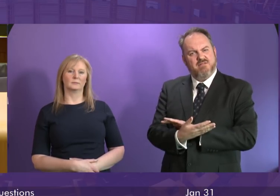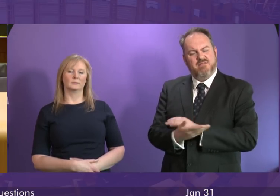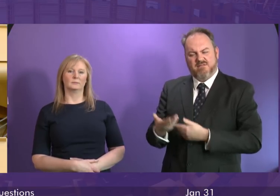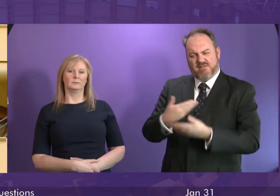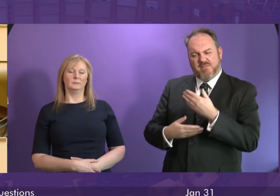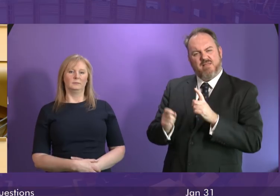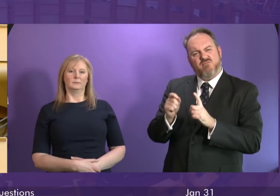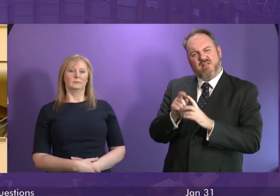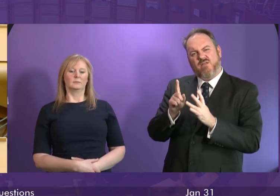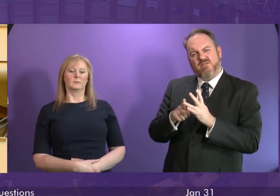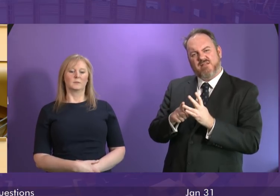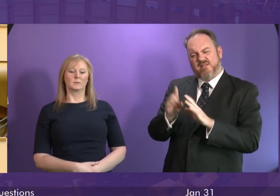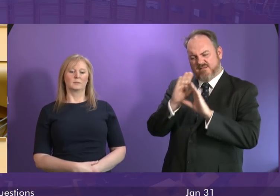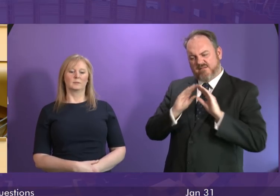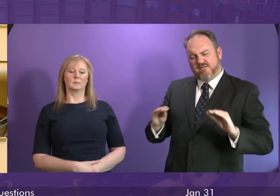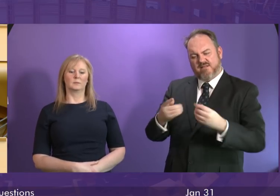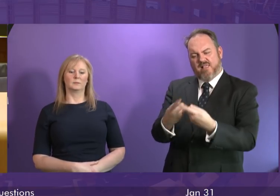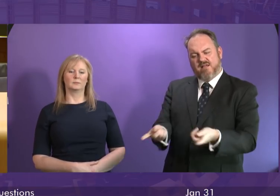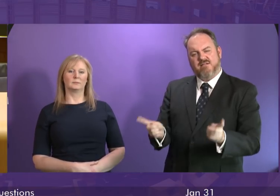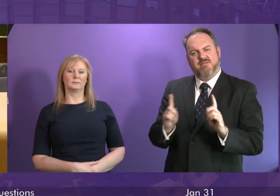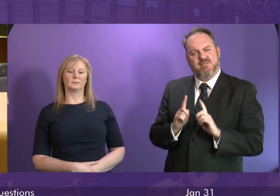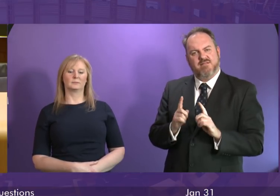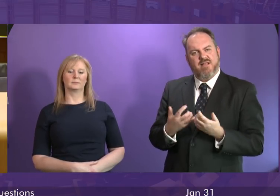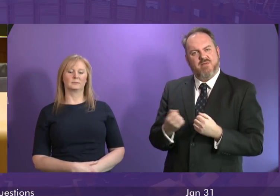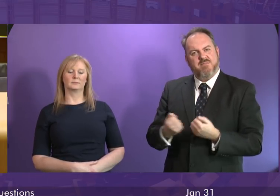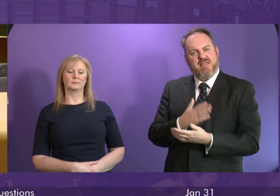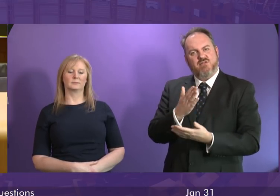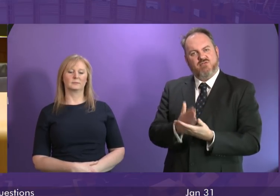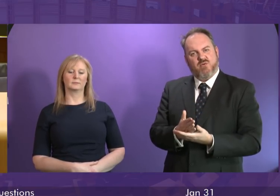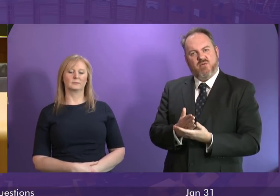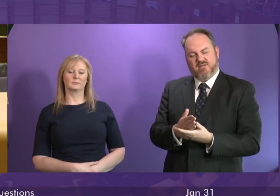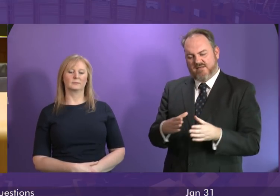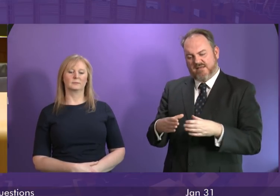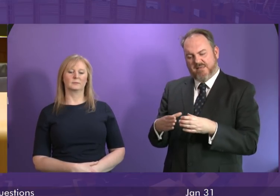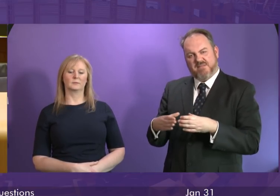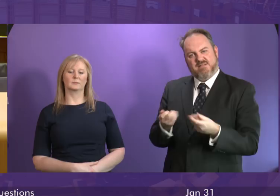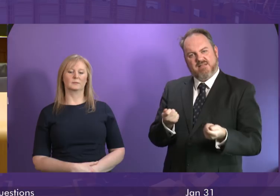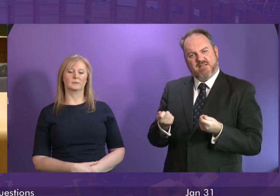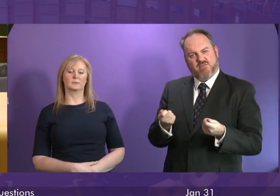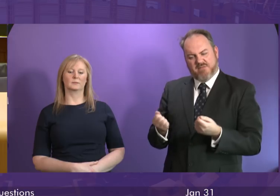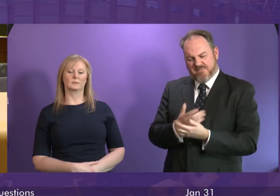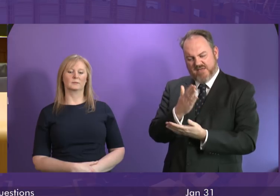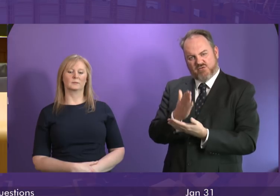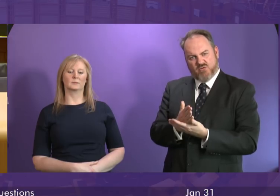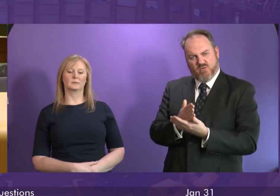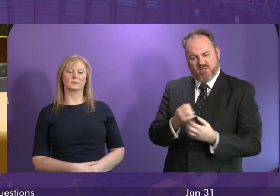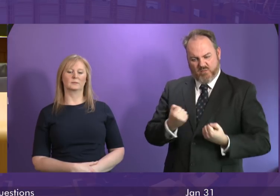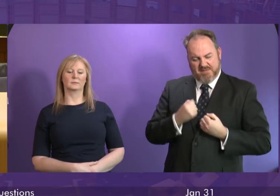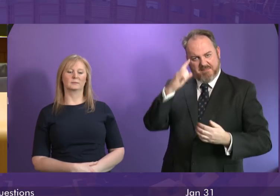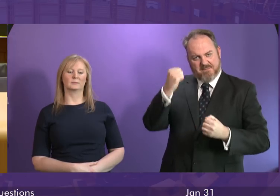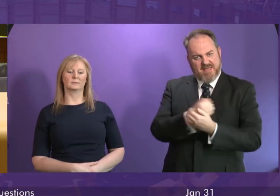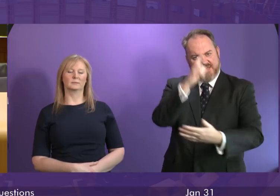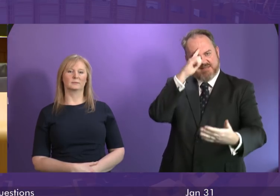officer advise the chamber how we ensure that cabinet secretaries enforce the decisions of this parliament